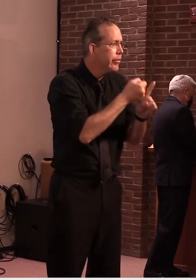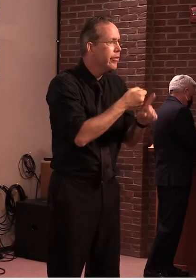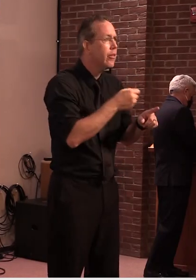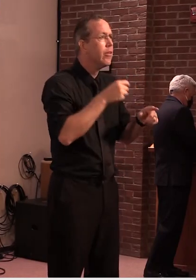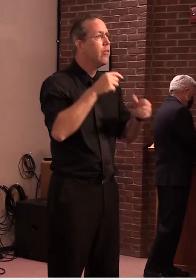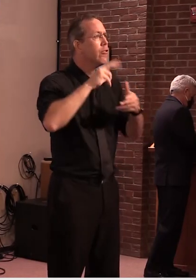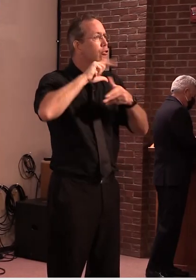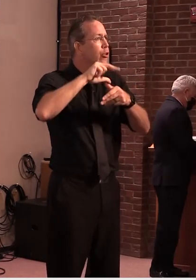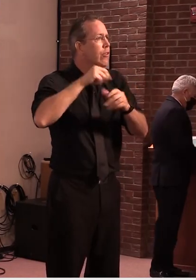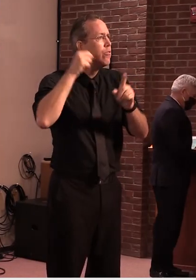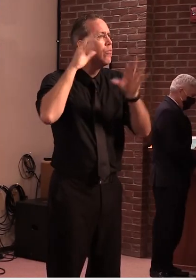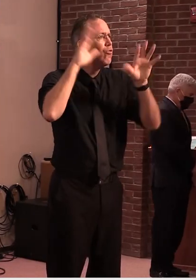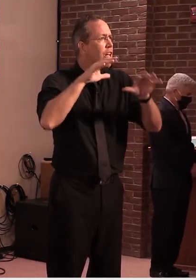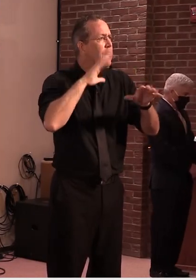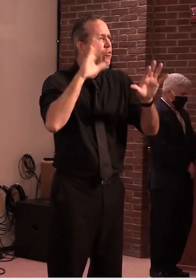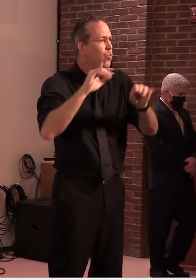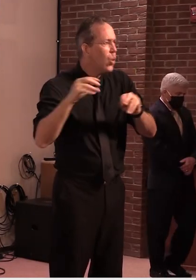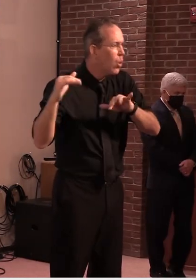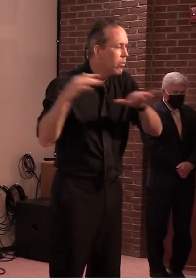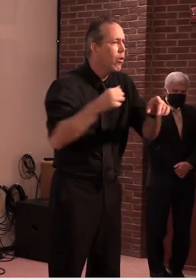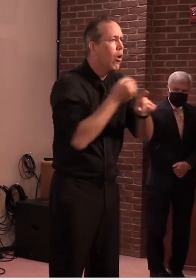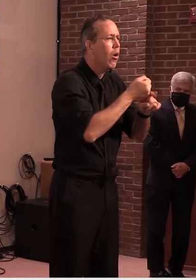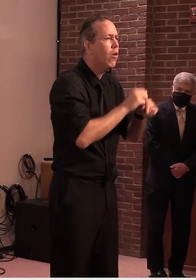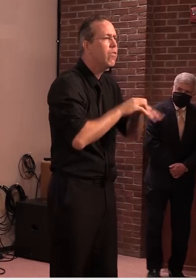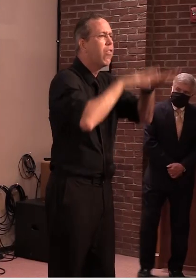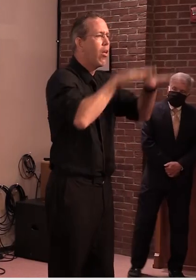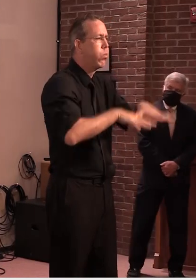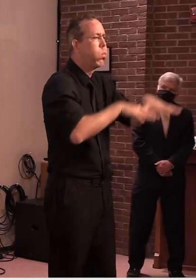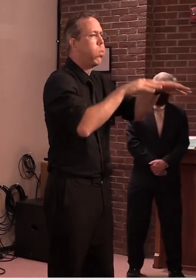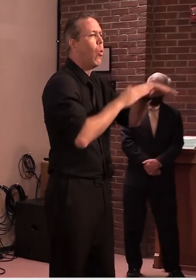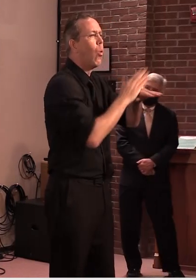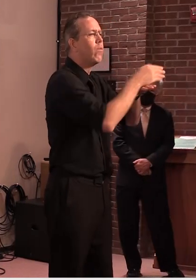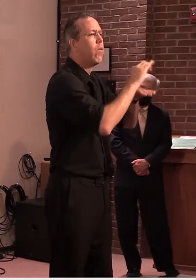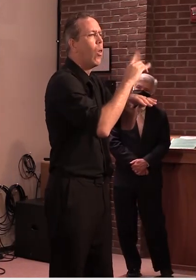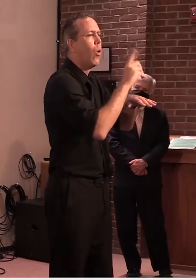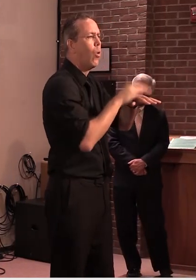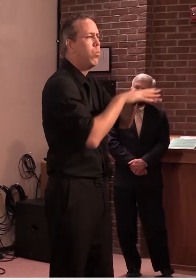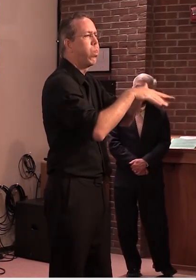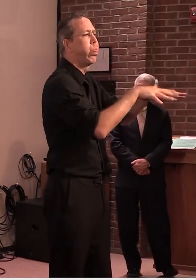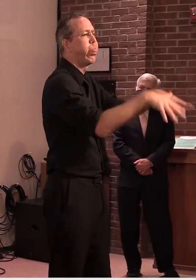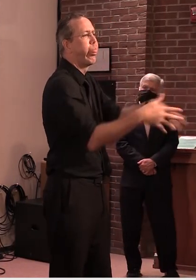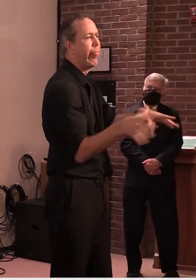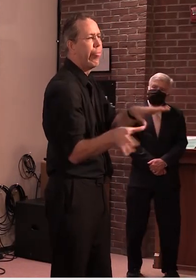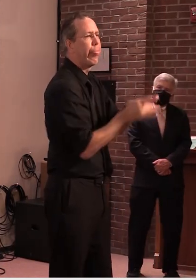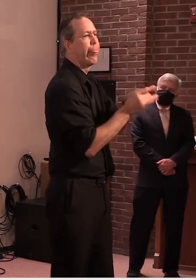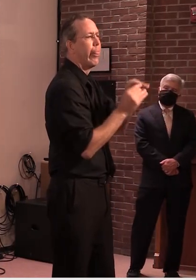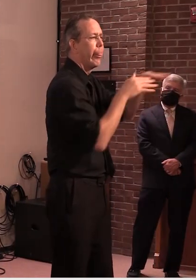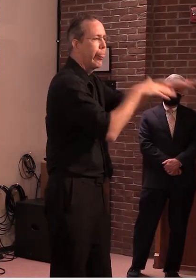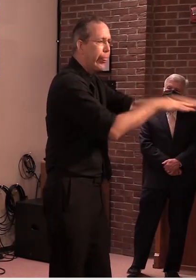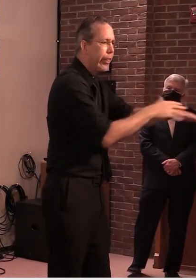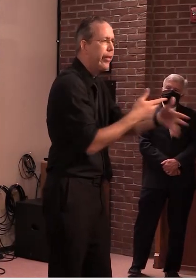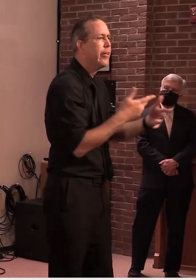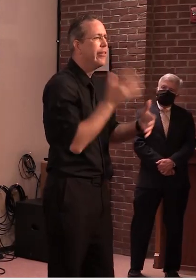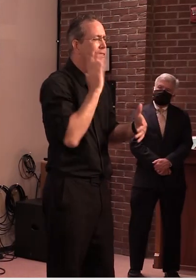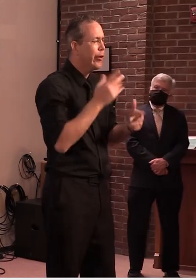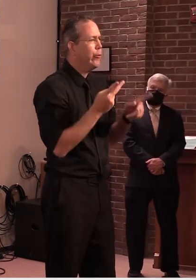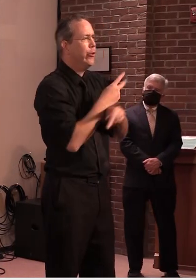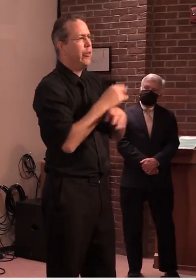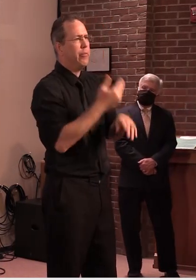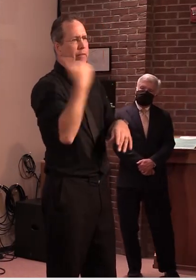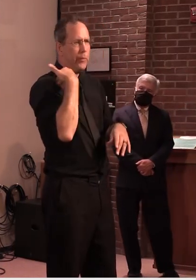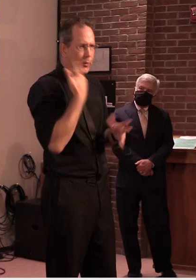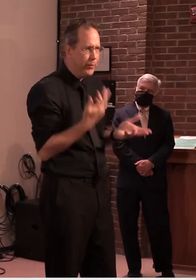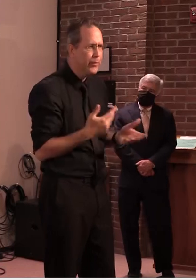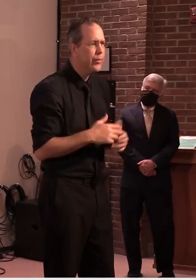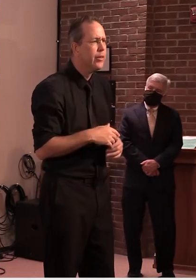taken but go further as well i might uh i know secretary moore is on the line and she's uh she's our expert